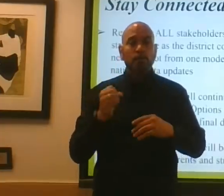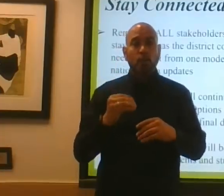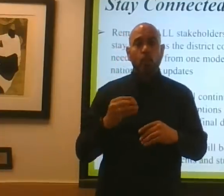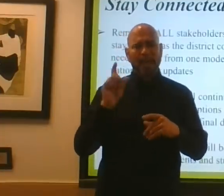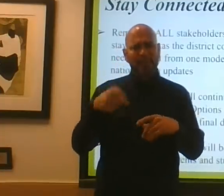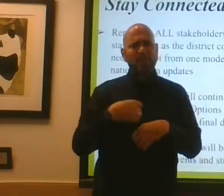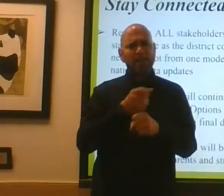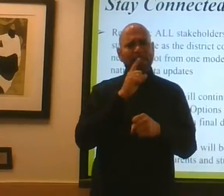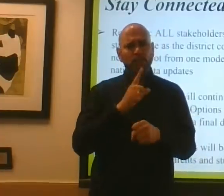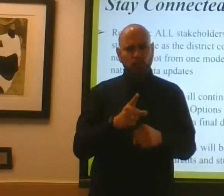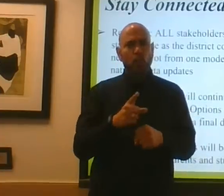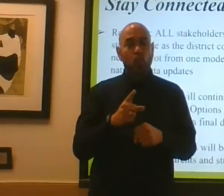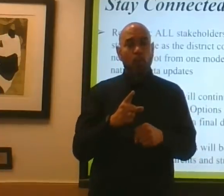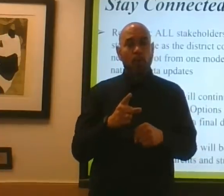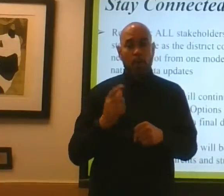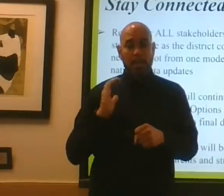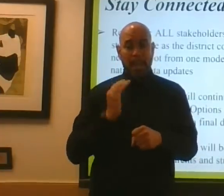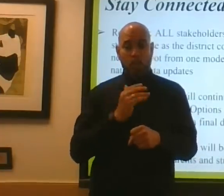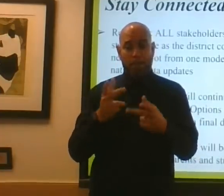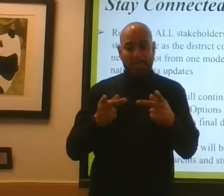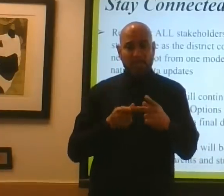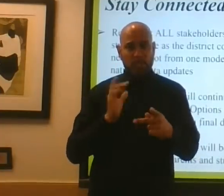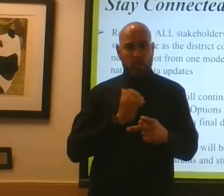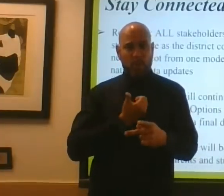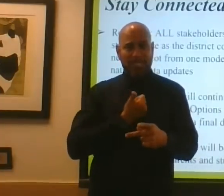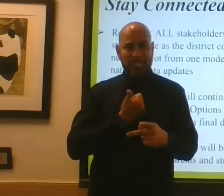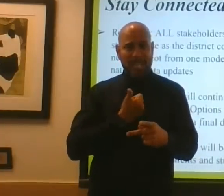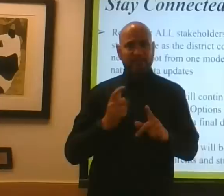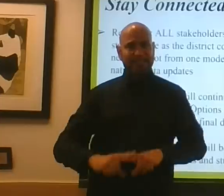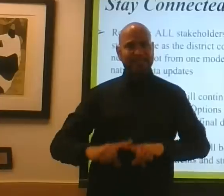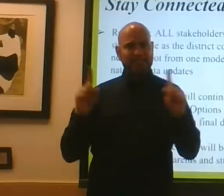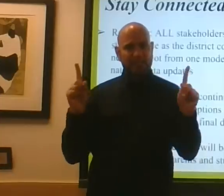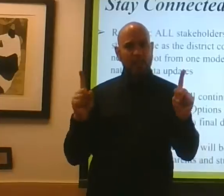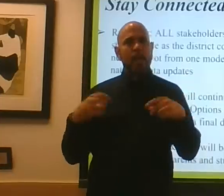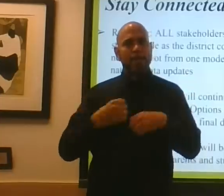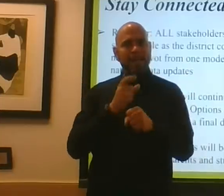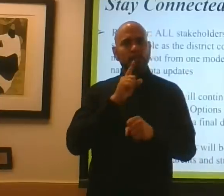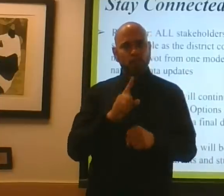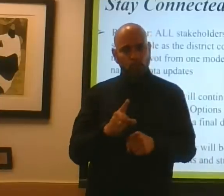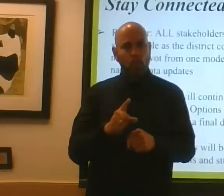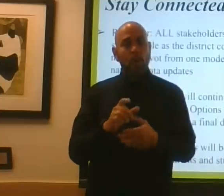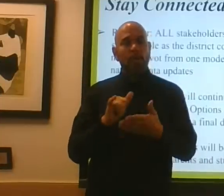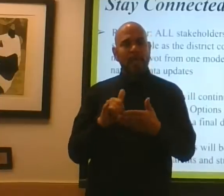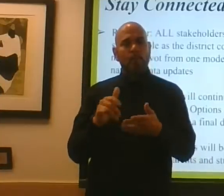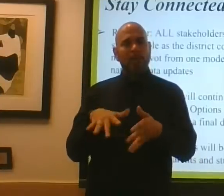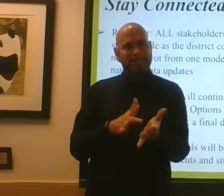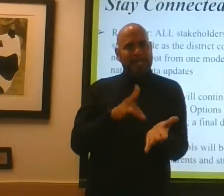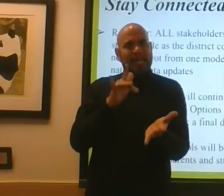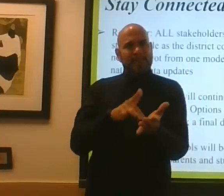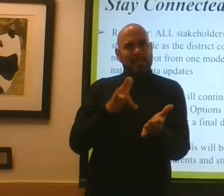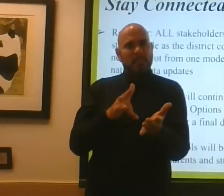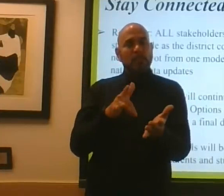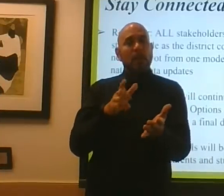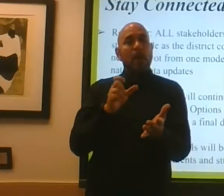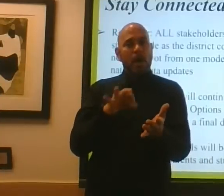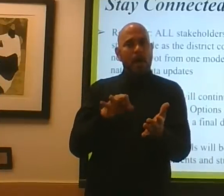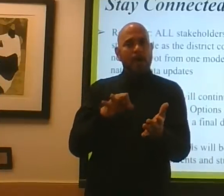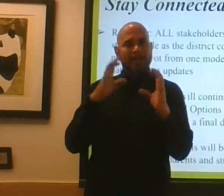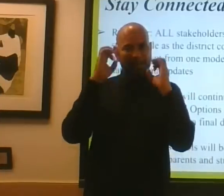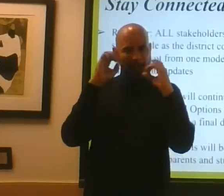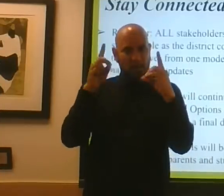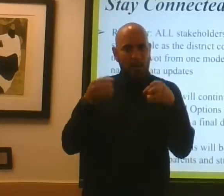position ourselves differently. We've got to ensure that we take full advantage of the educational